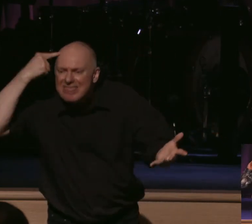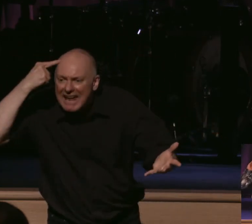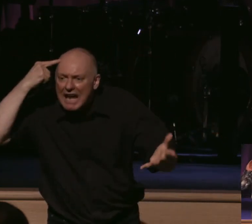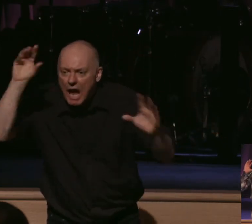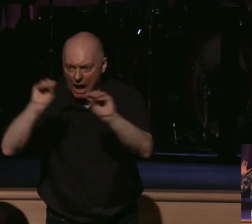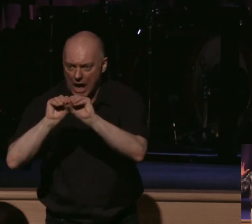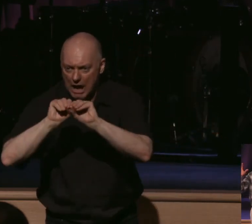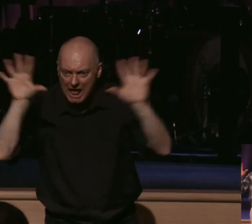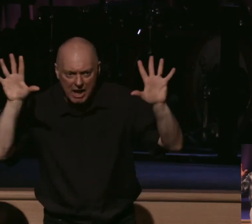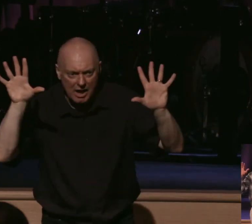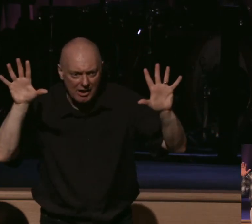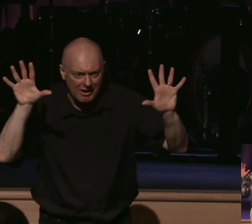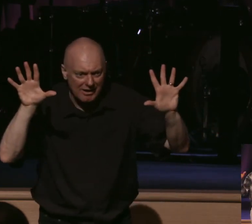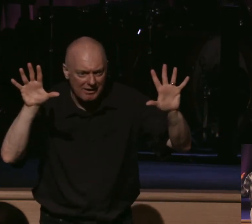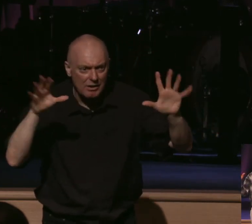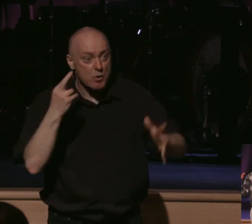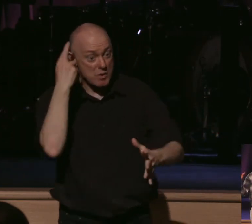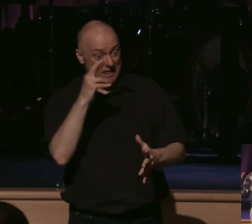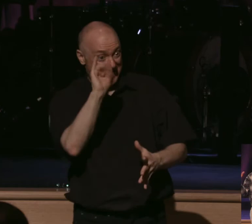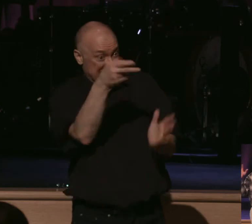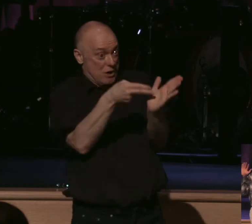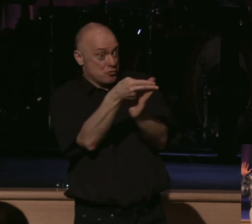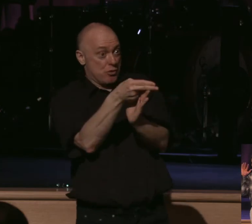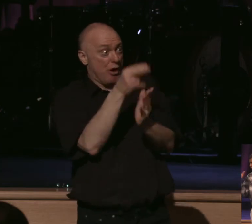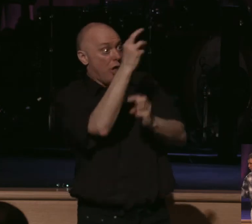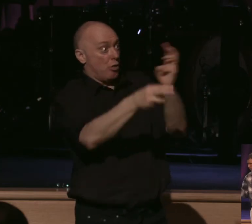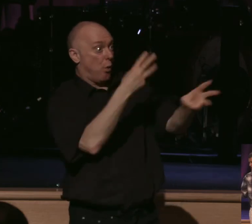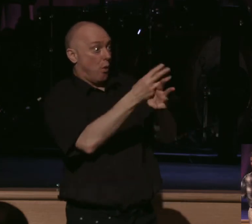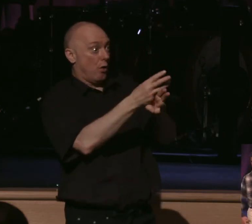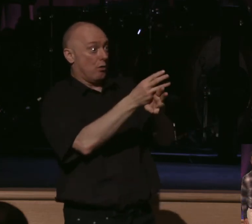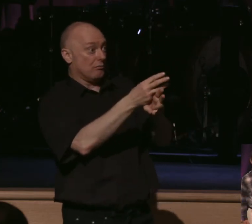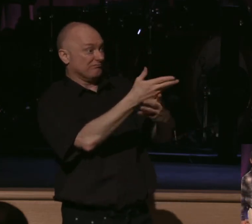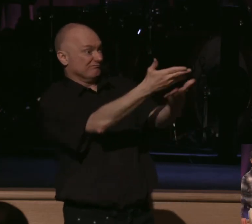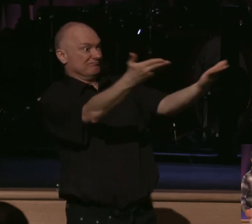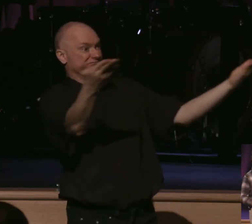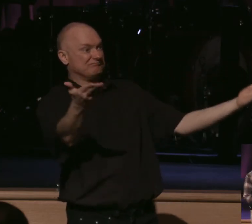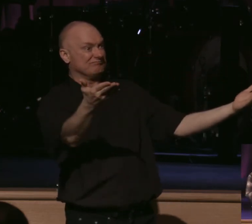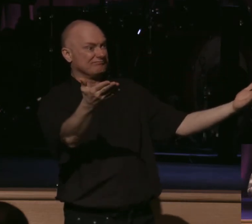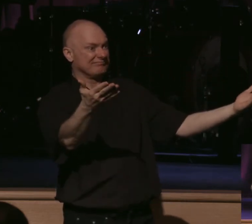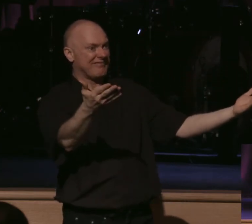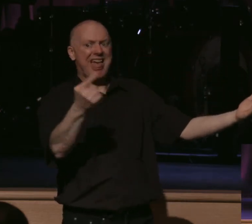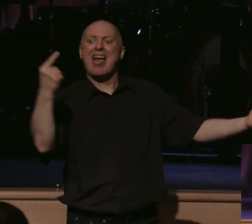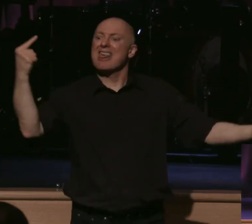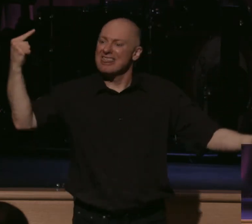think clearly. light of this truth, in light of the world that we're living in, just think.